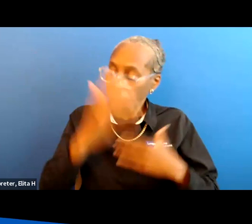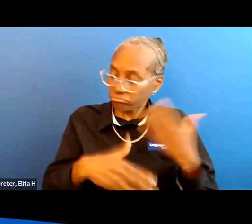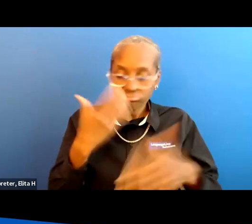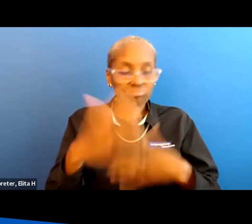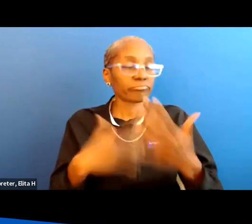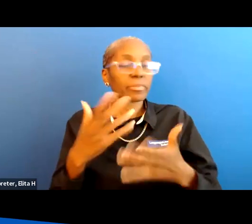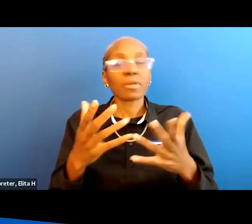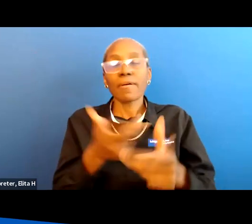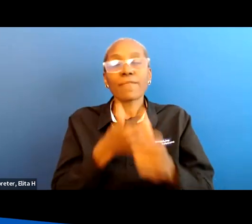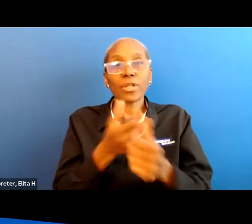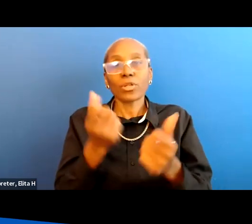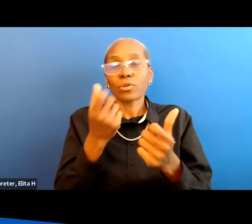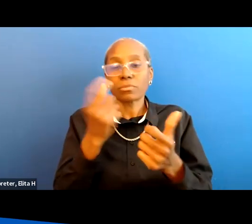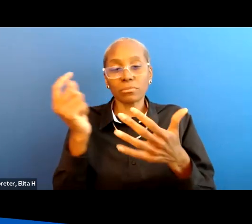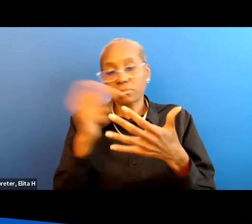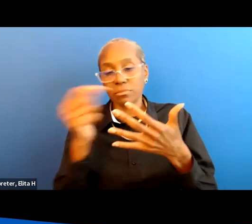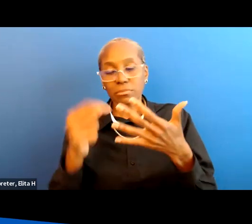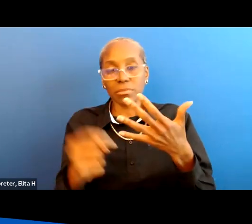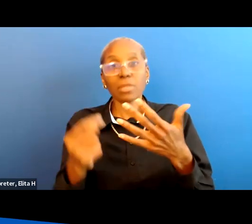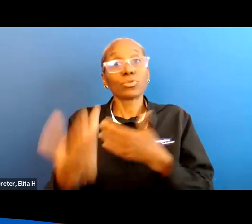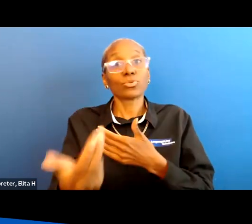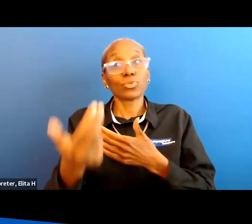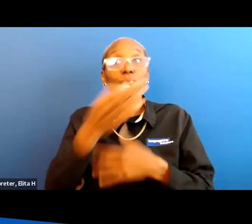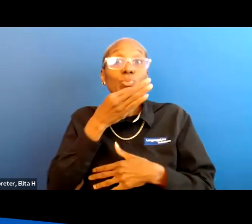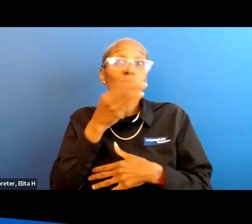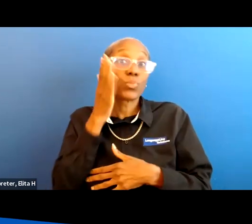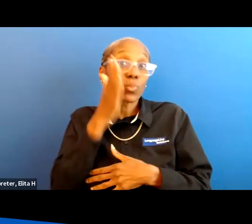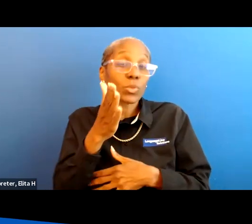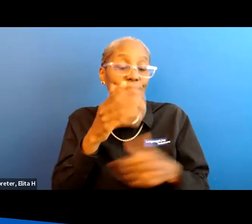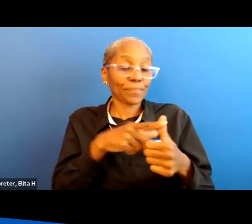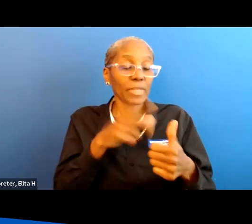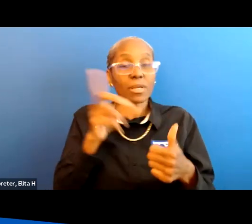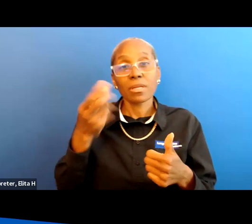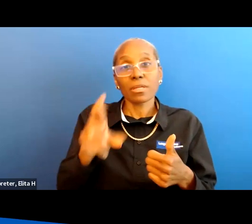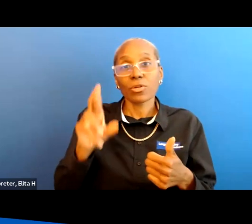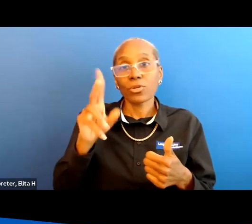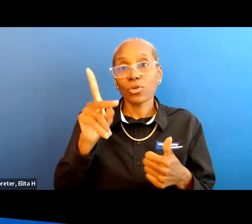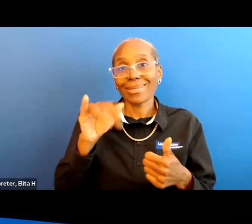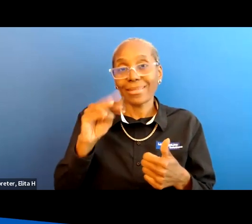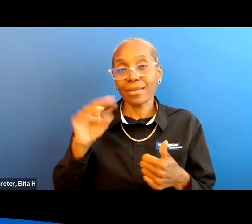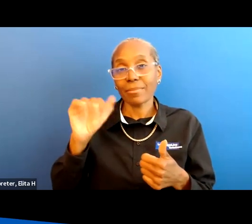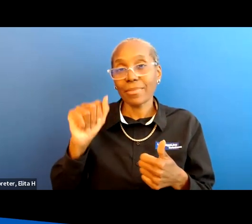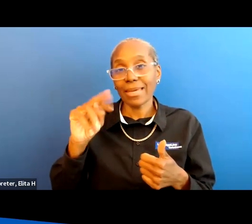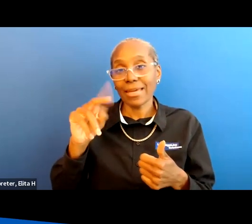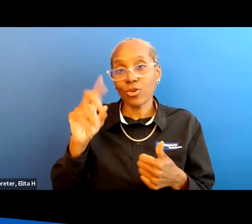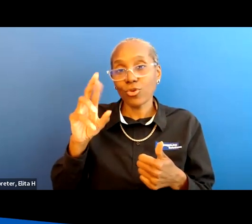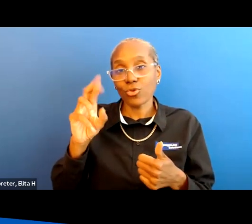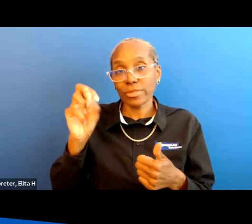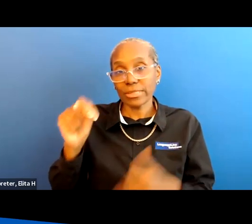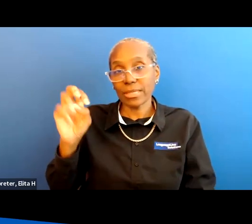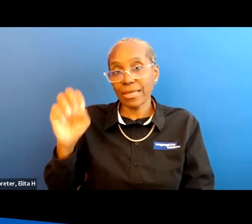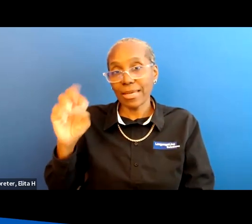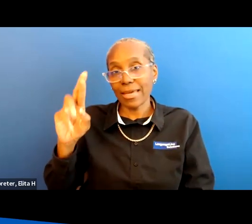with many great topics yet to come um we've had dr kim anderson eritzman and dr linda